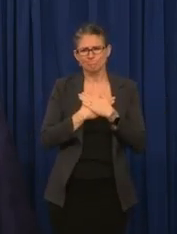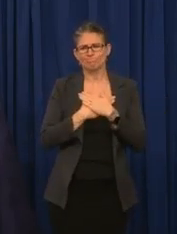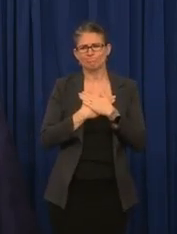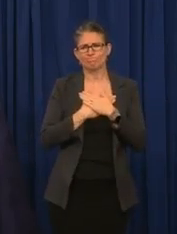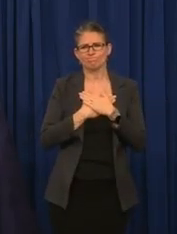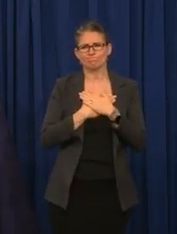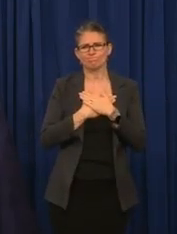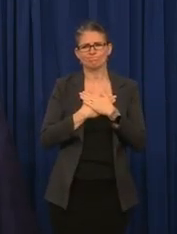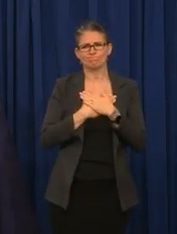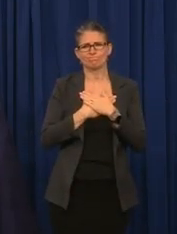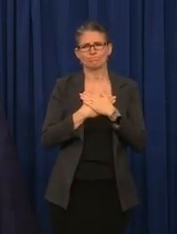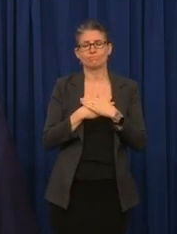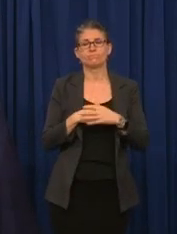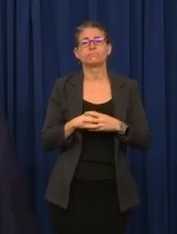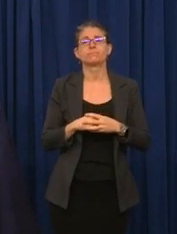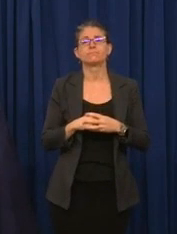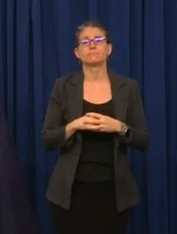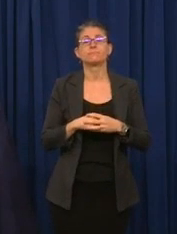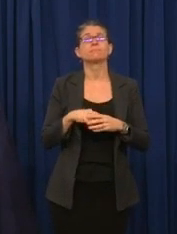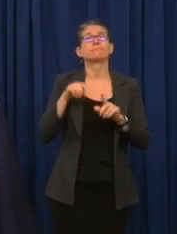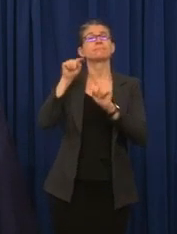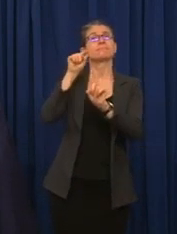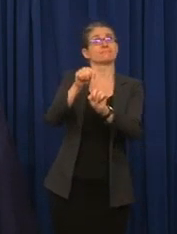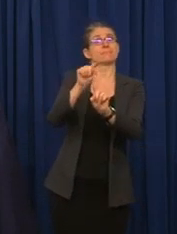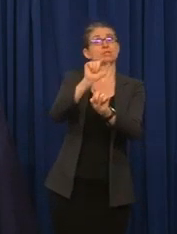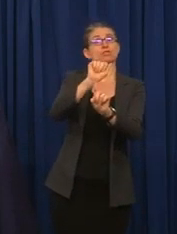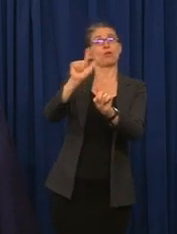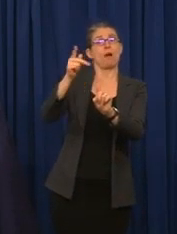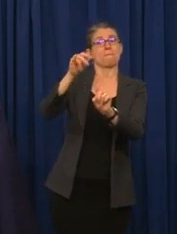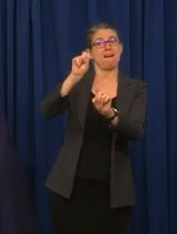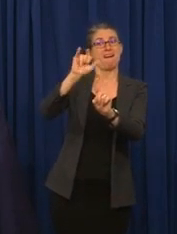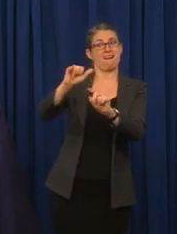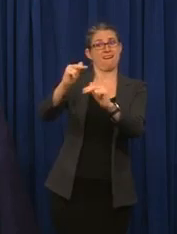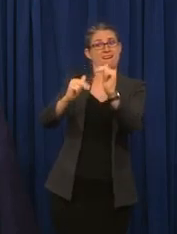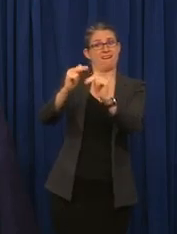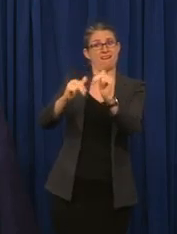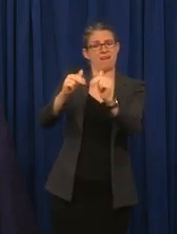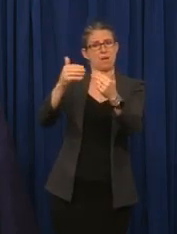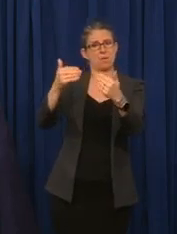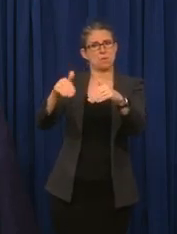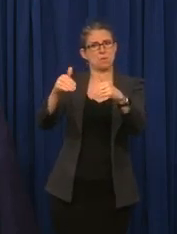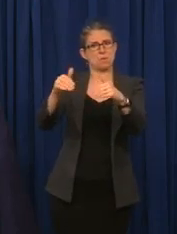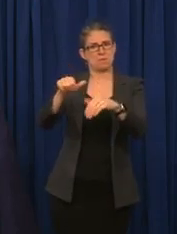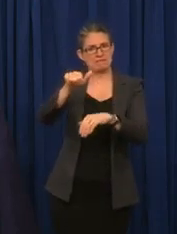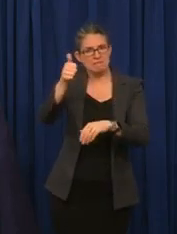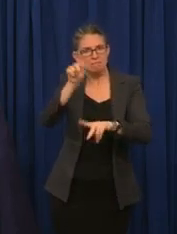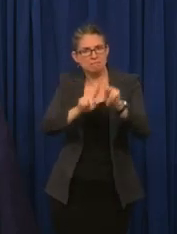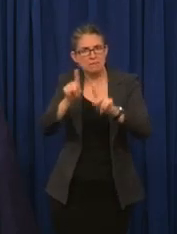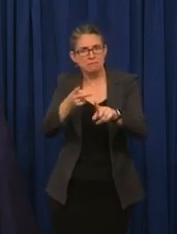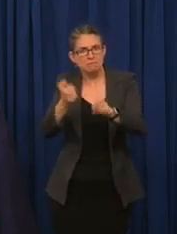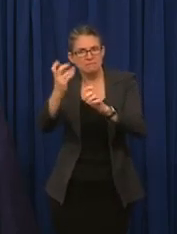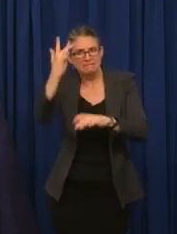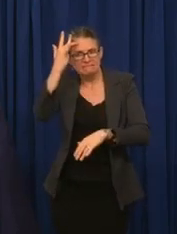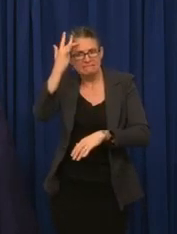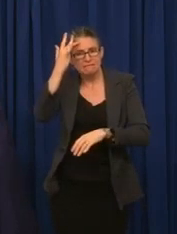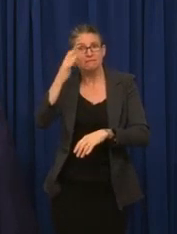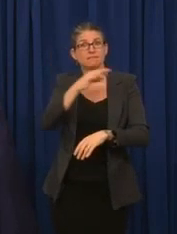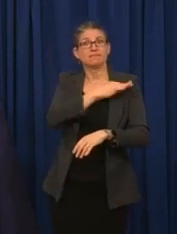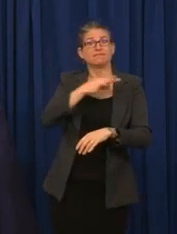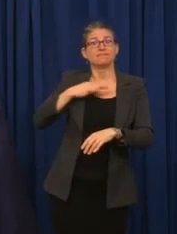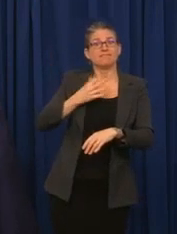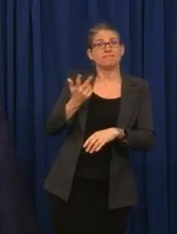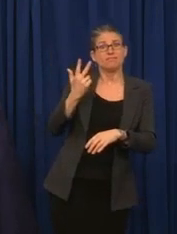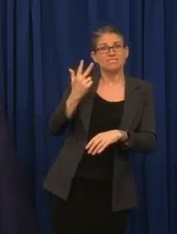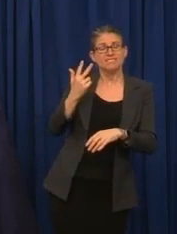of cases. Maine CDC's emergency preparedness team shipped Tall Pines in order of PPE on